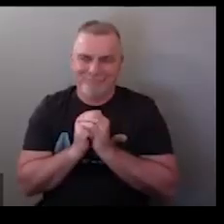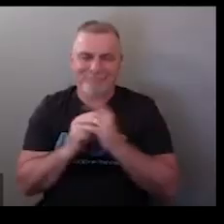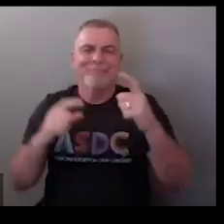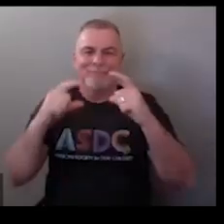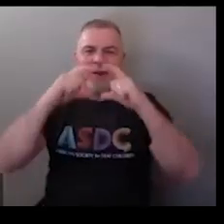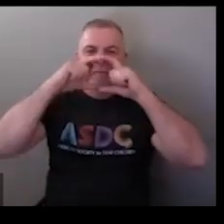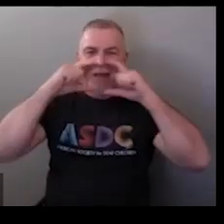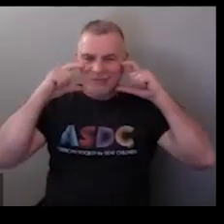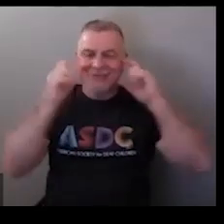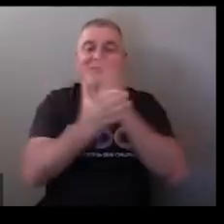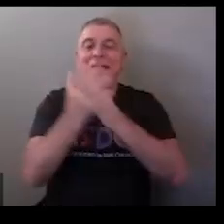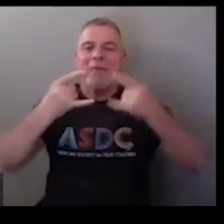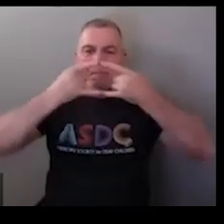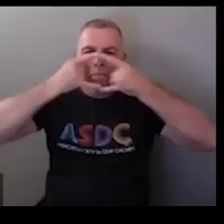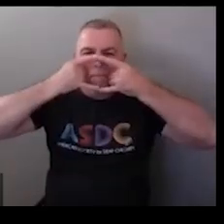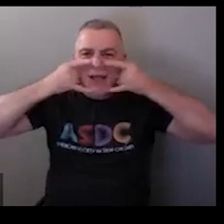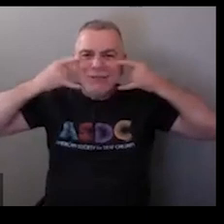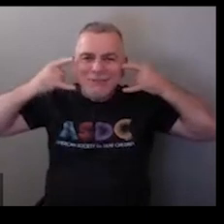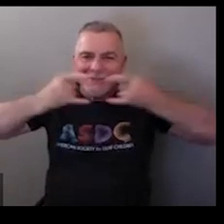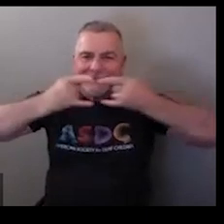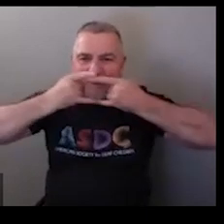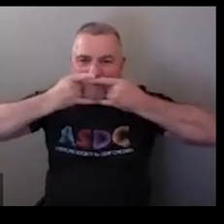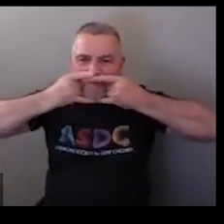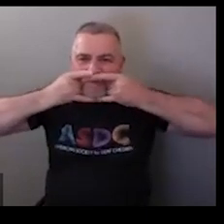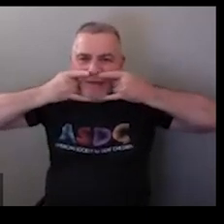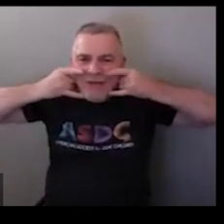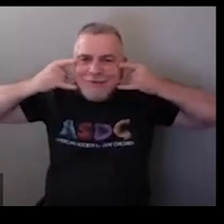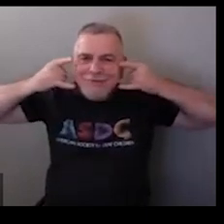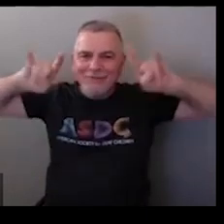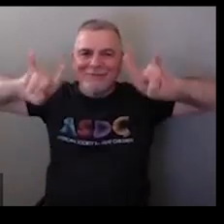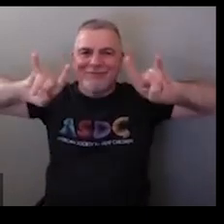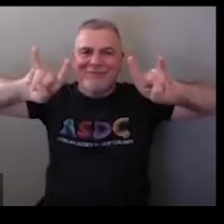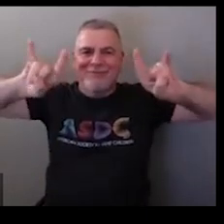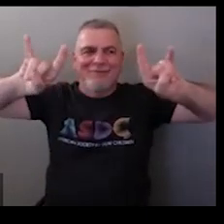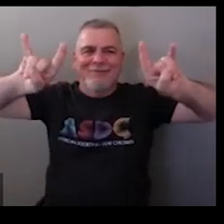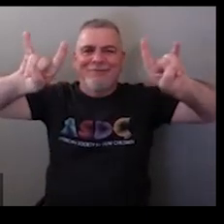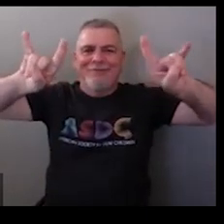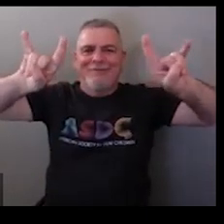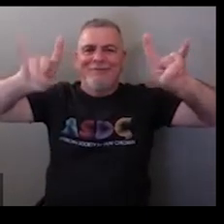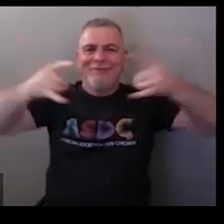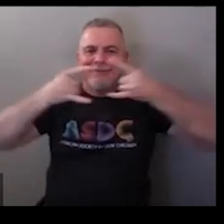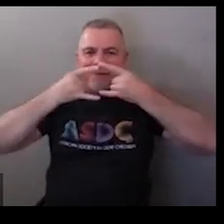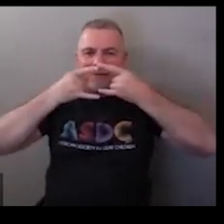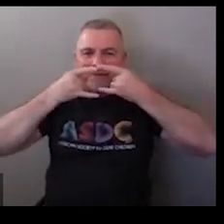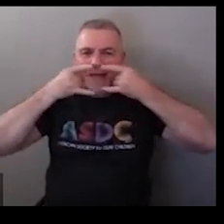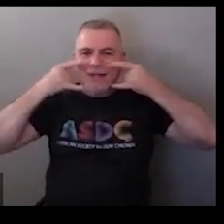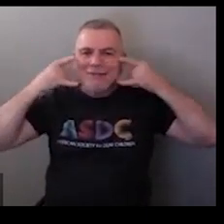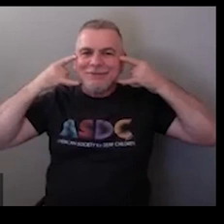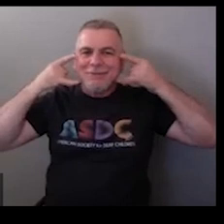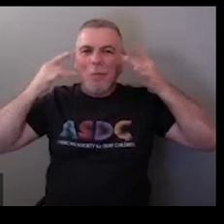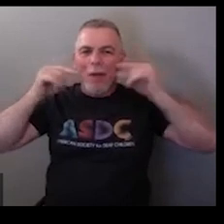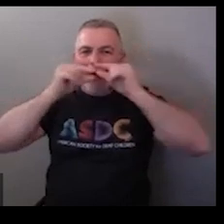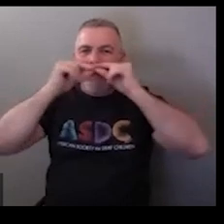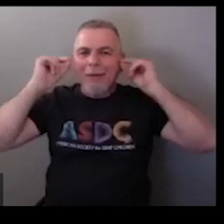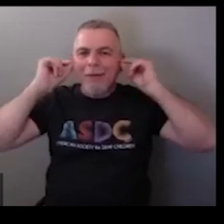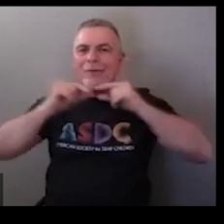okay good one so mask some people will do it with like a rock-on hand shape okay you'll